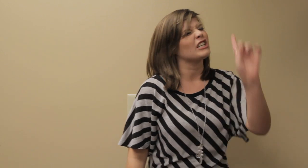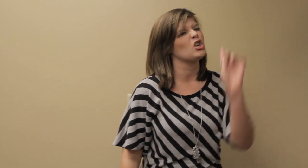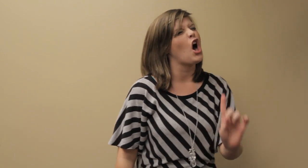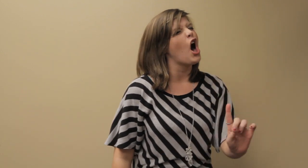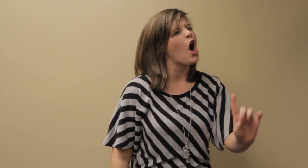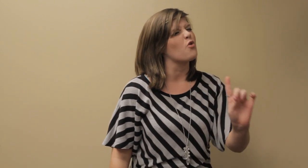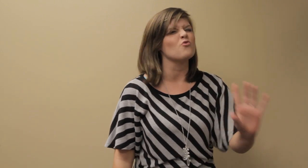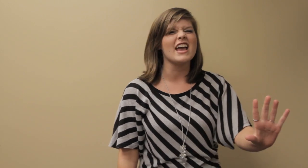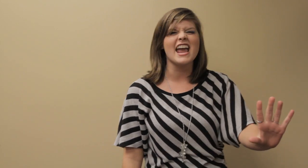going.